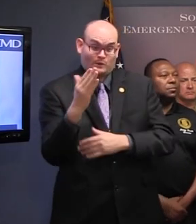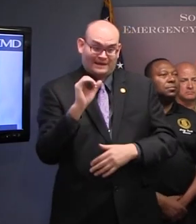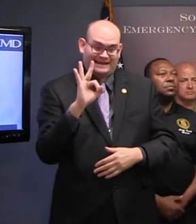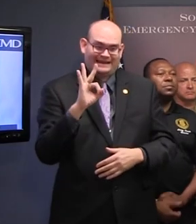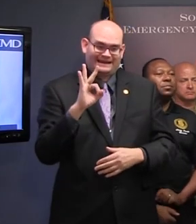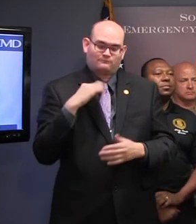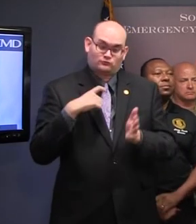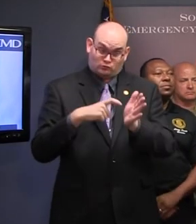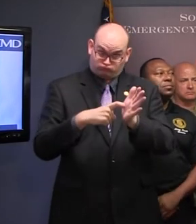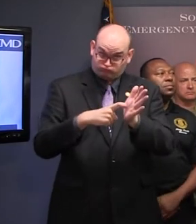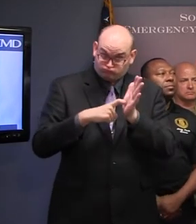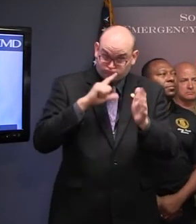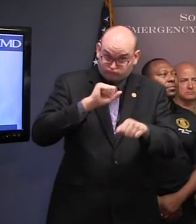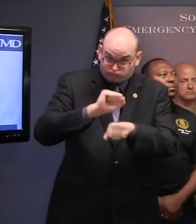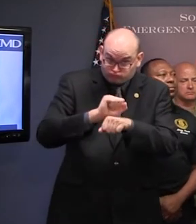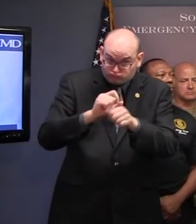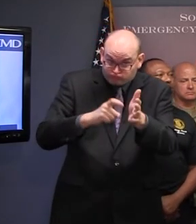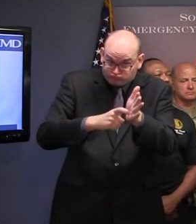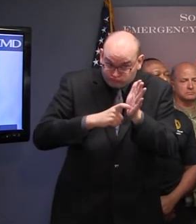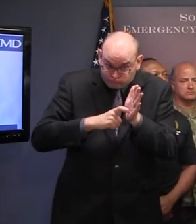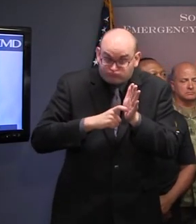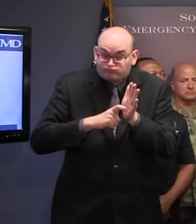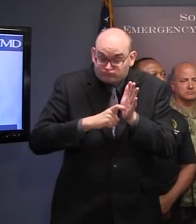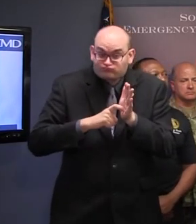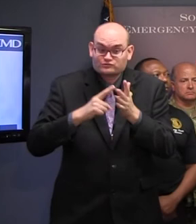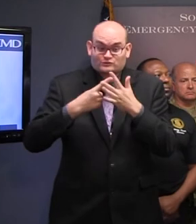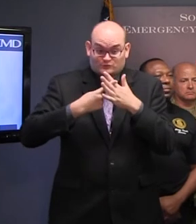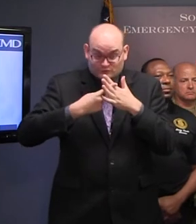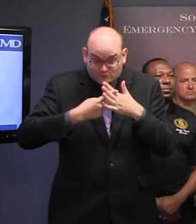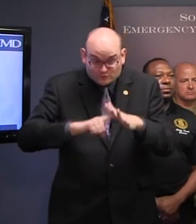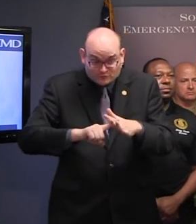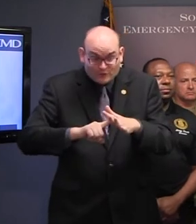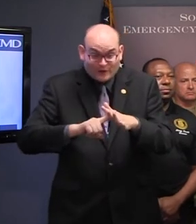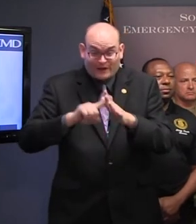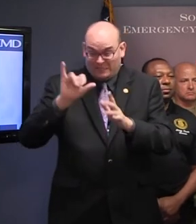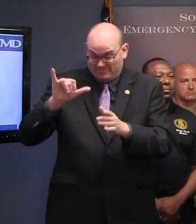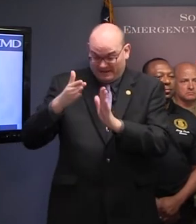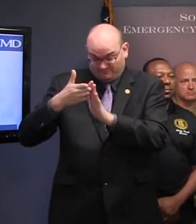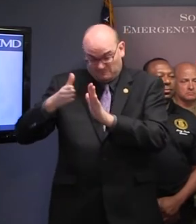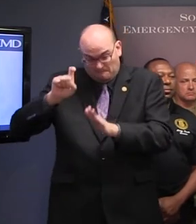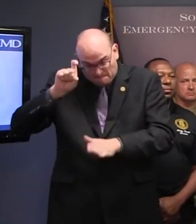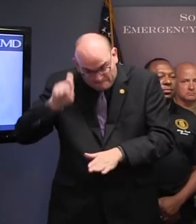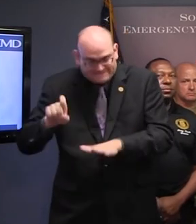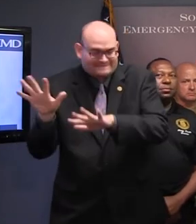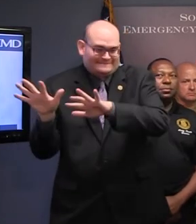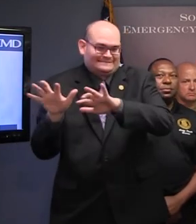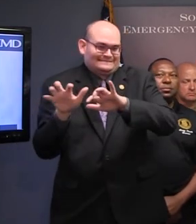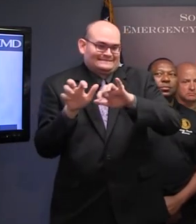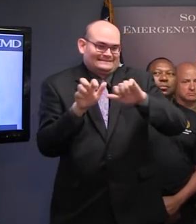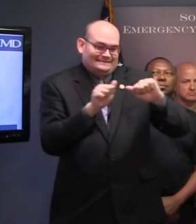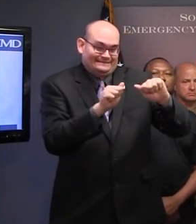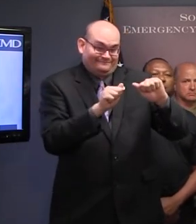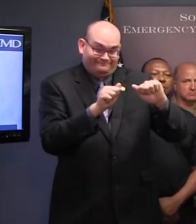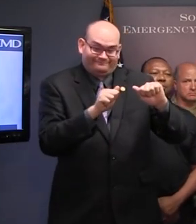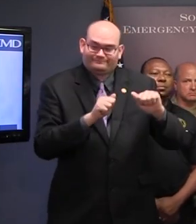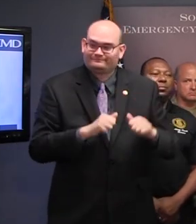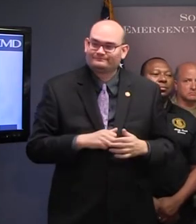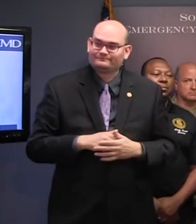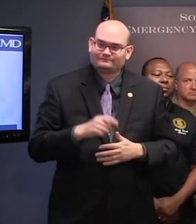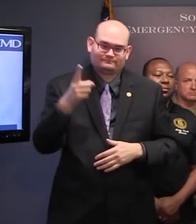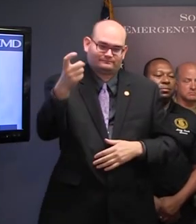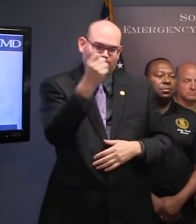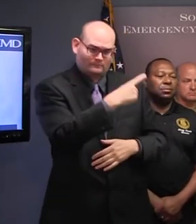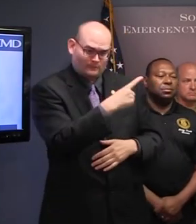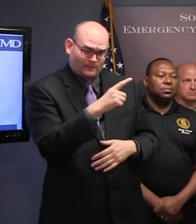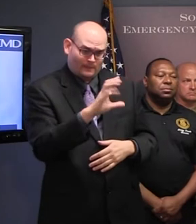mandatory evacuation order goes into effect, you need to start getting on out. But it would be coastal counties to start, or